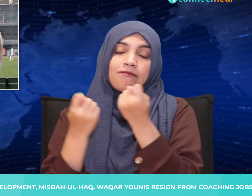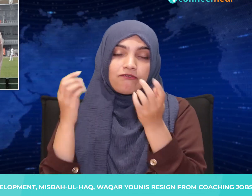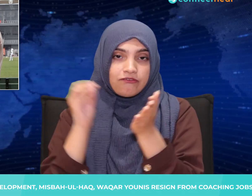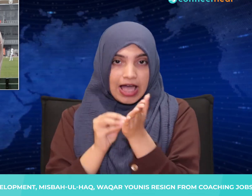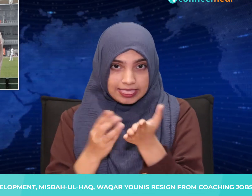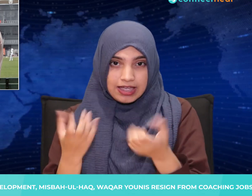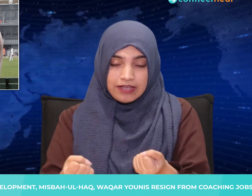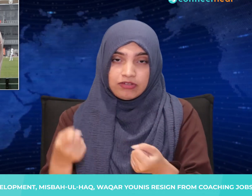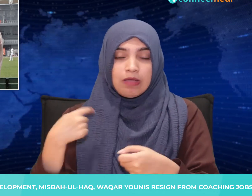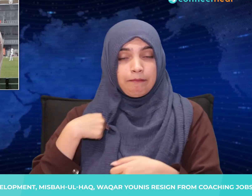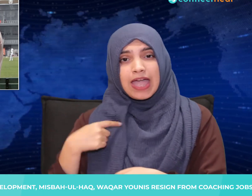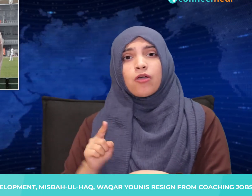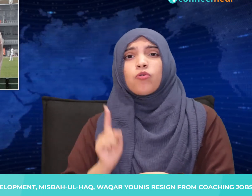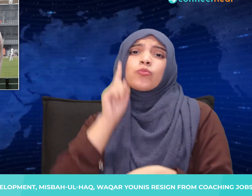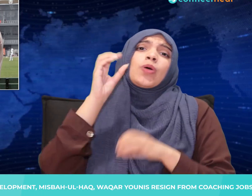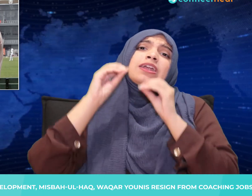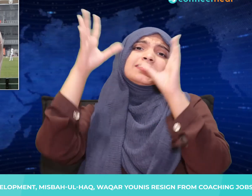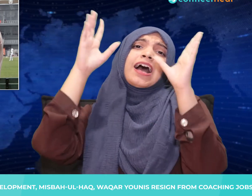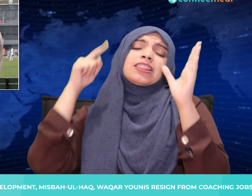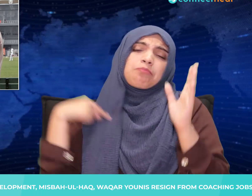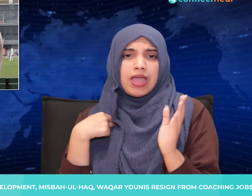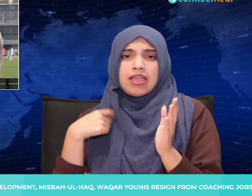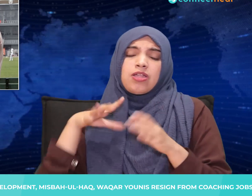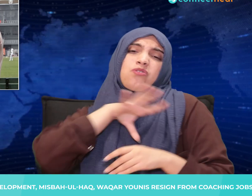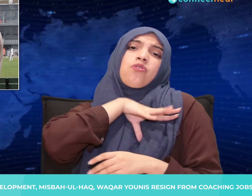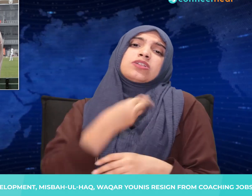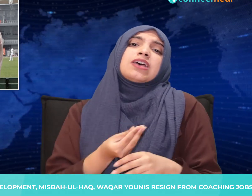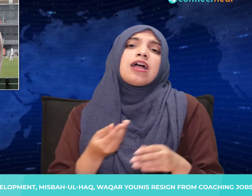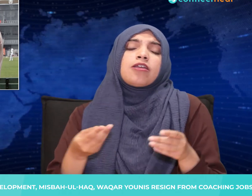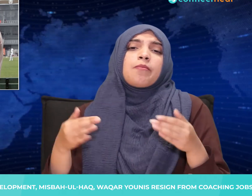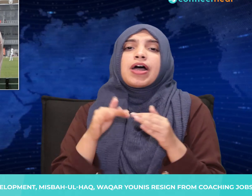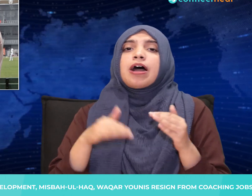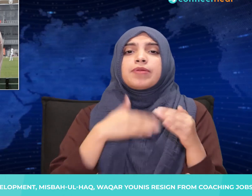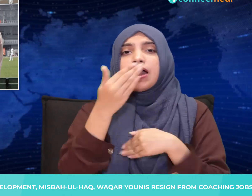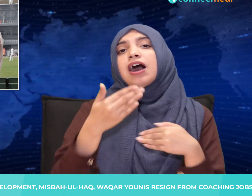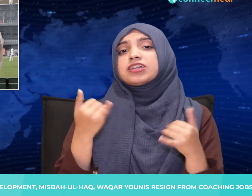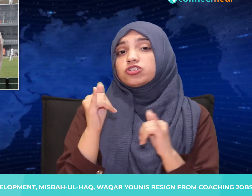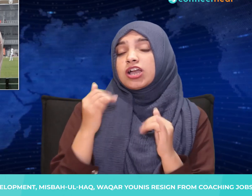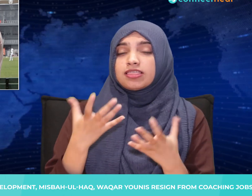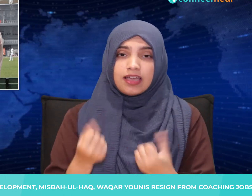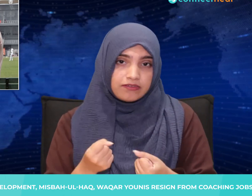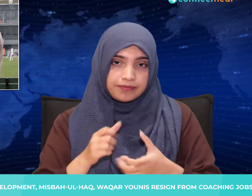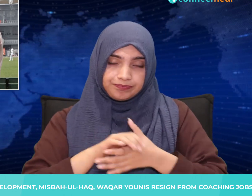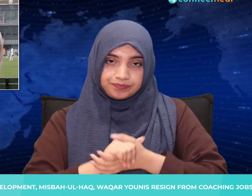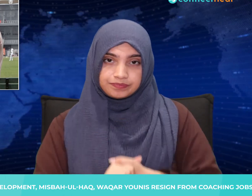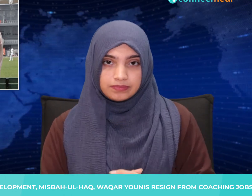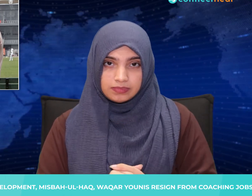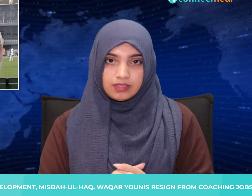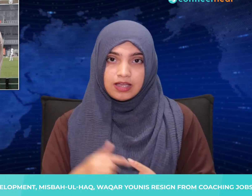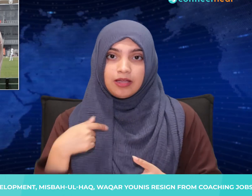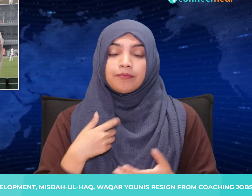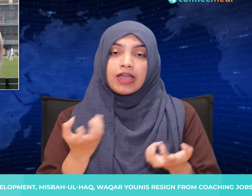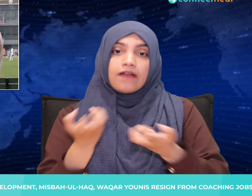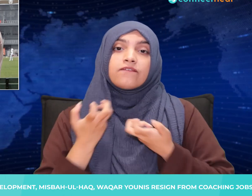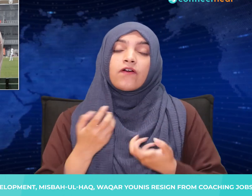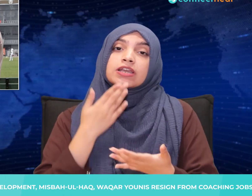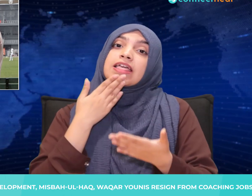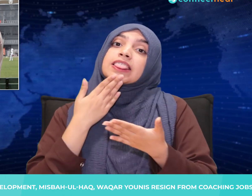The past 24 months have been thoroughly enjoyable and I want to thank my team and the